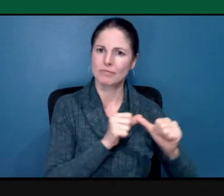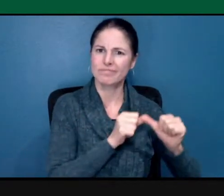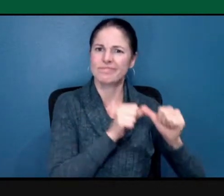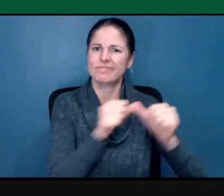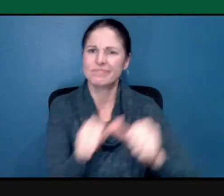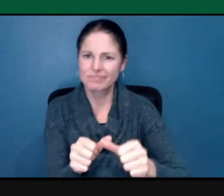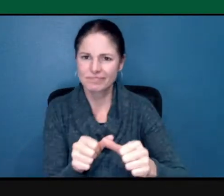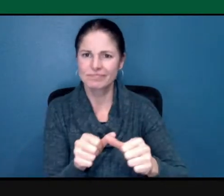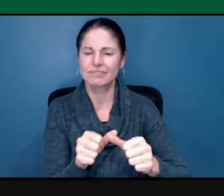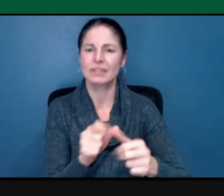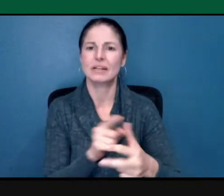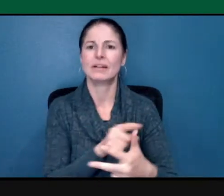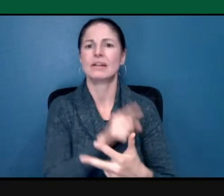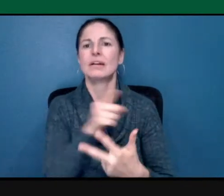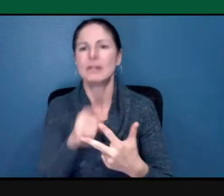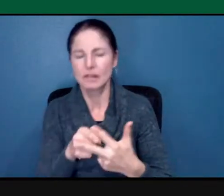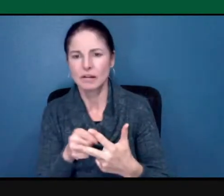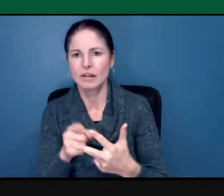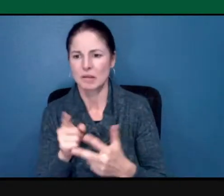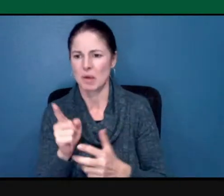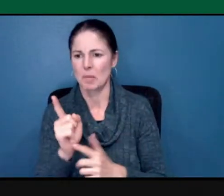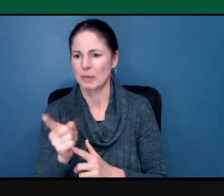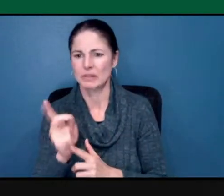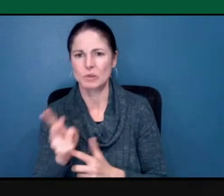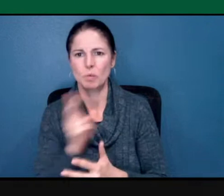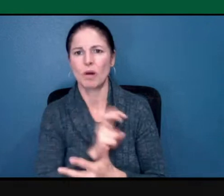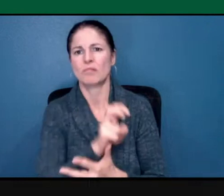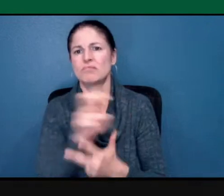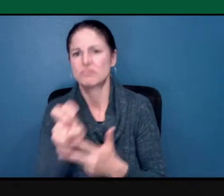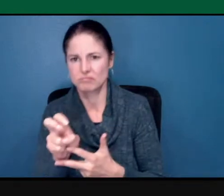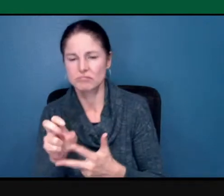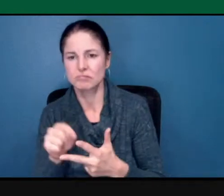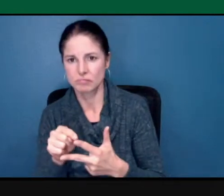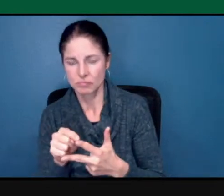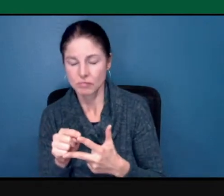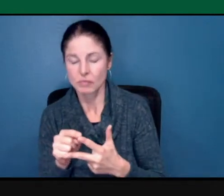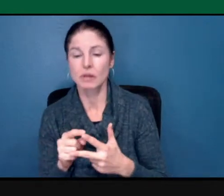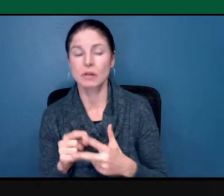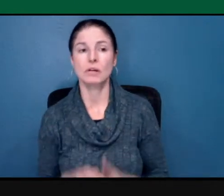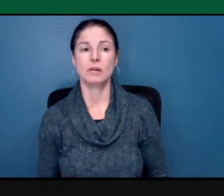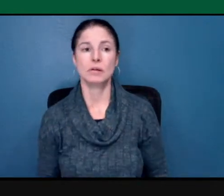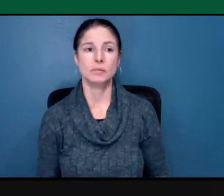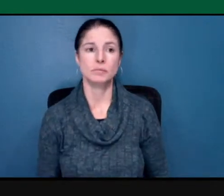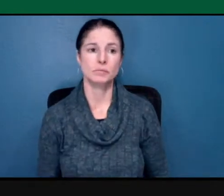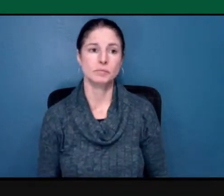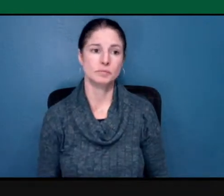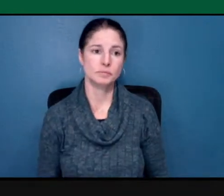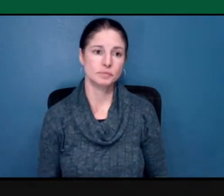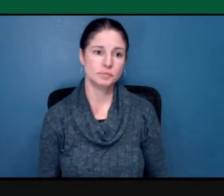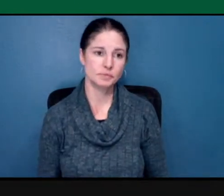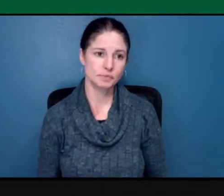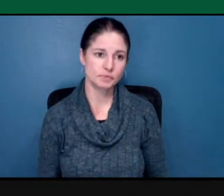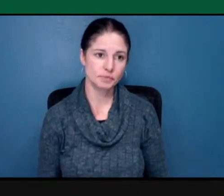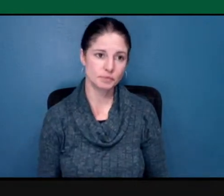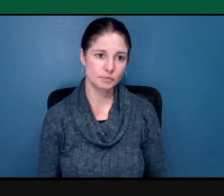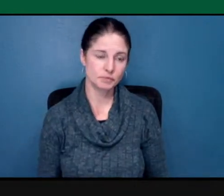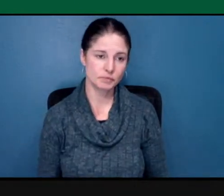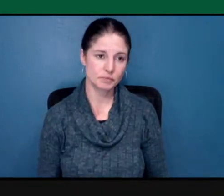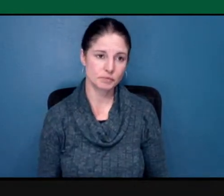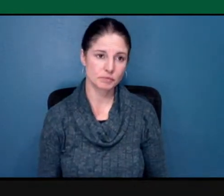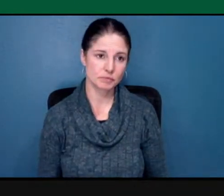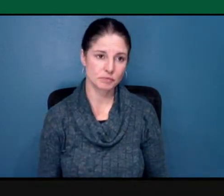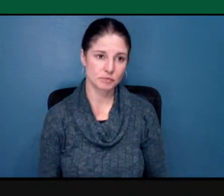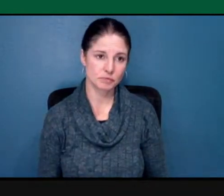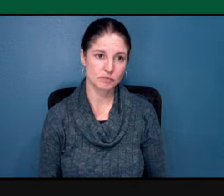transition to our next panel. Um, and at the end, three members of this panel and three members